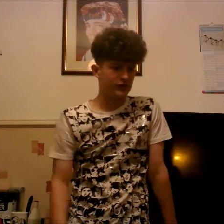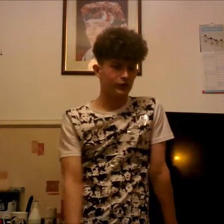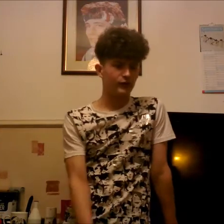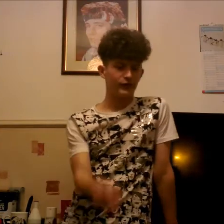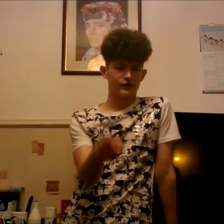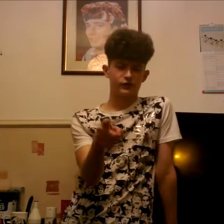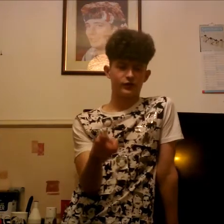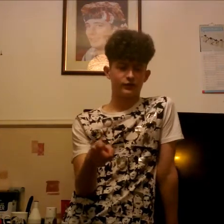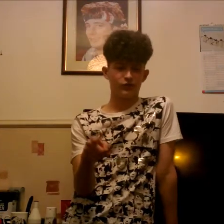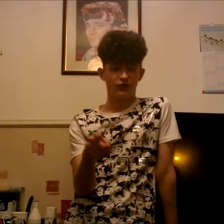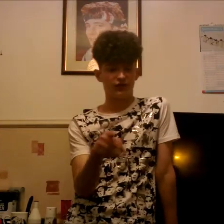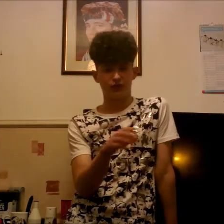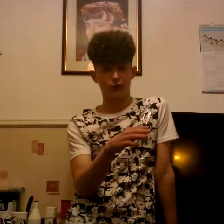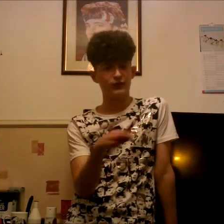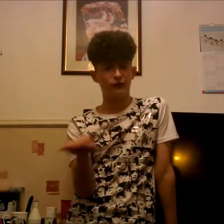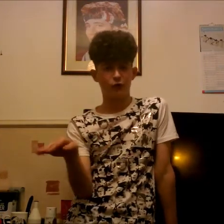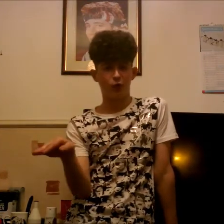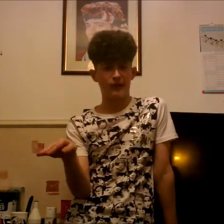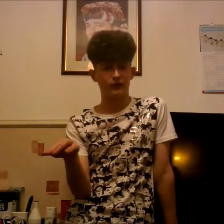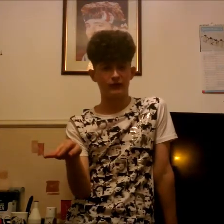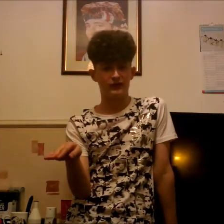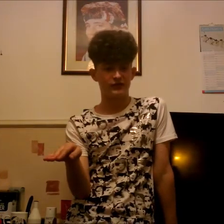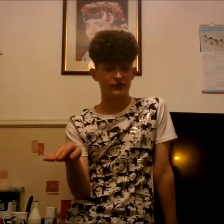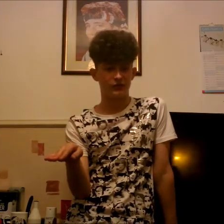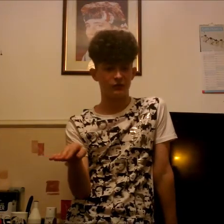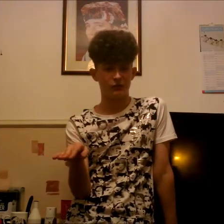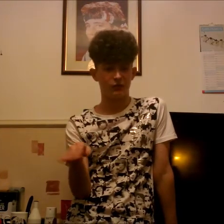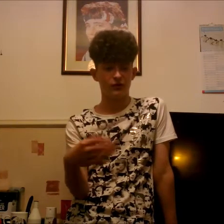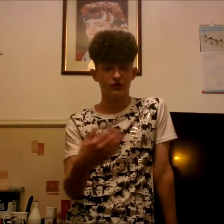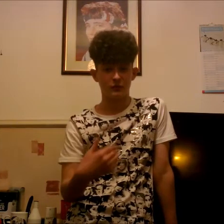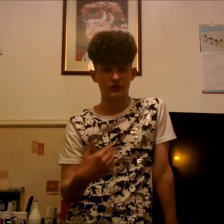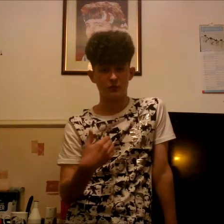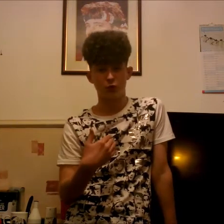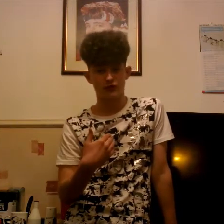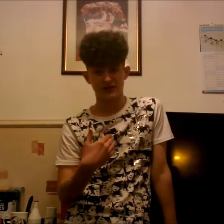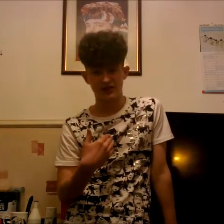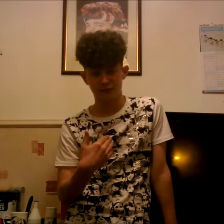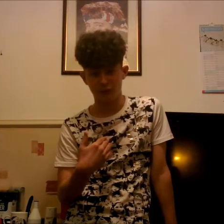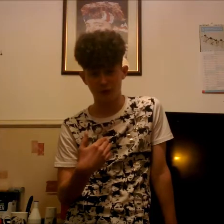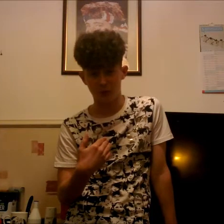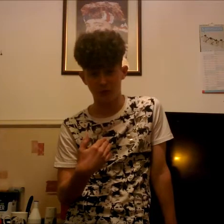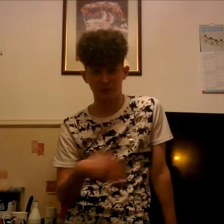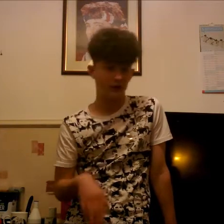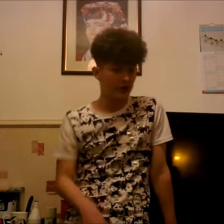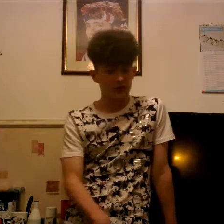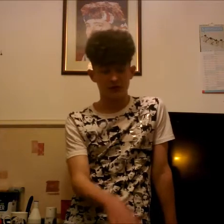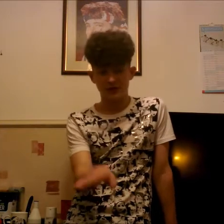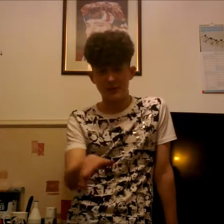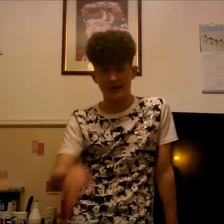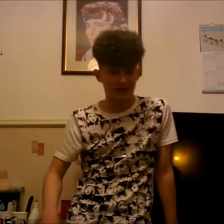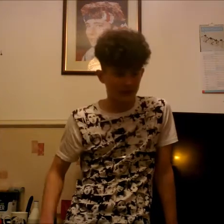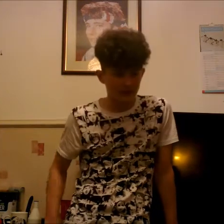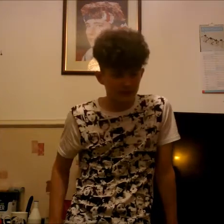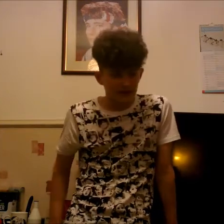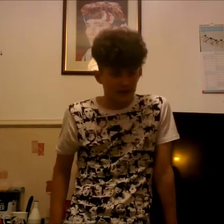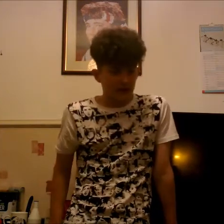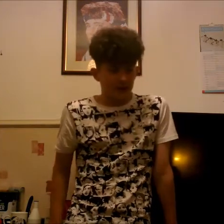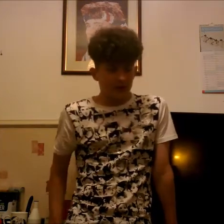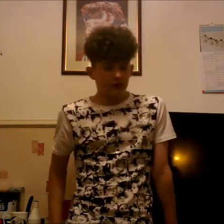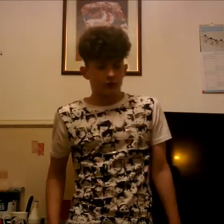celtic fans out there don't even comment on this because you all know that we're the most successful club so let's get back in there so